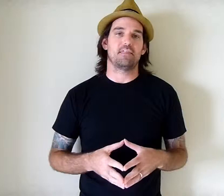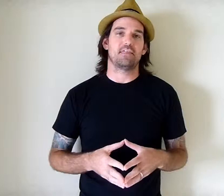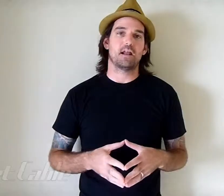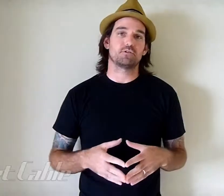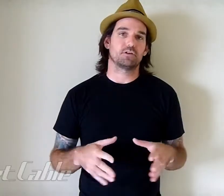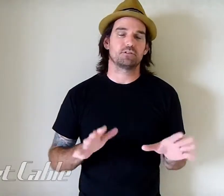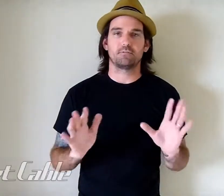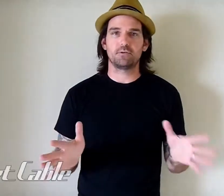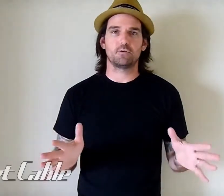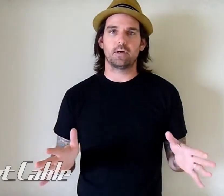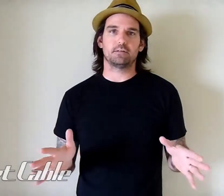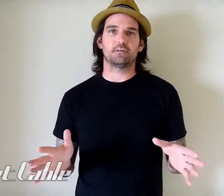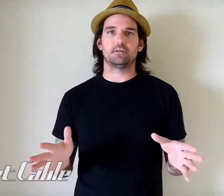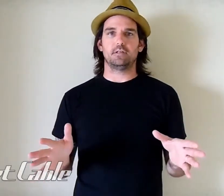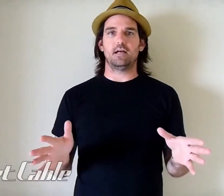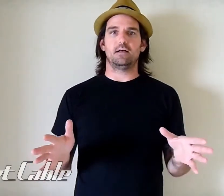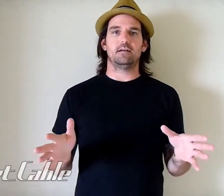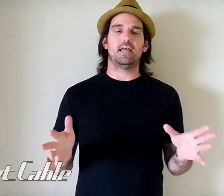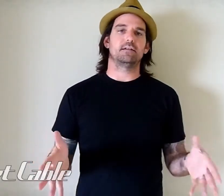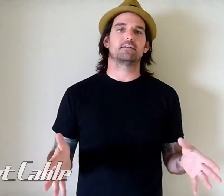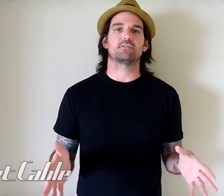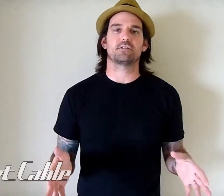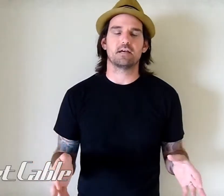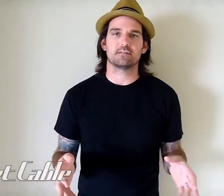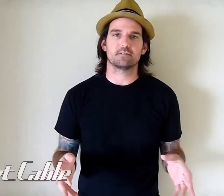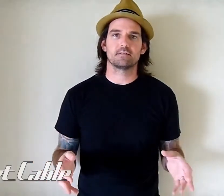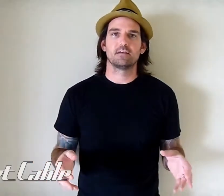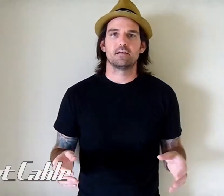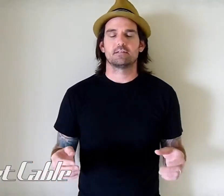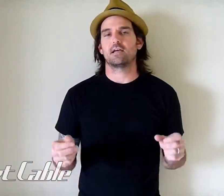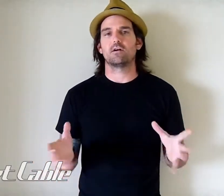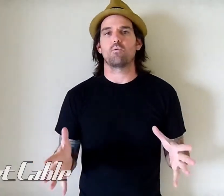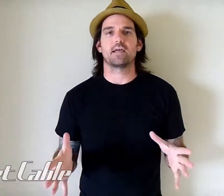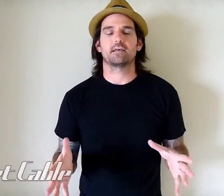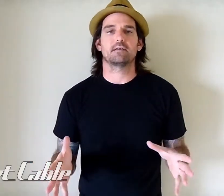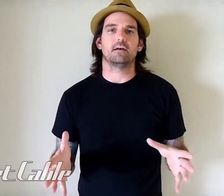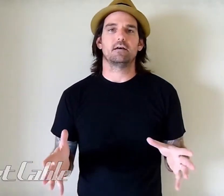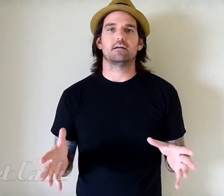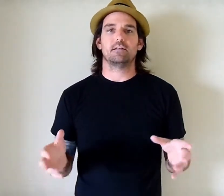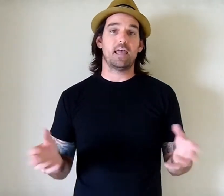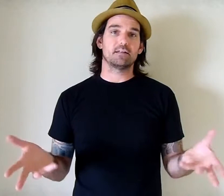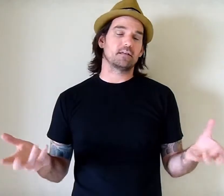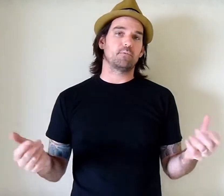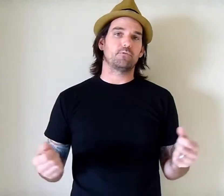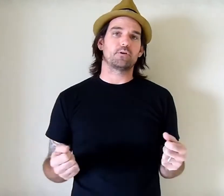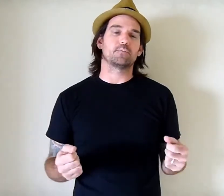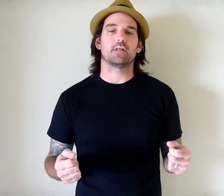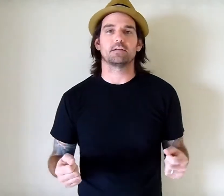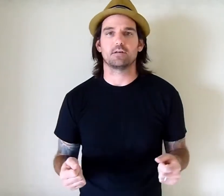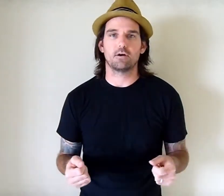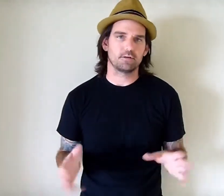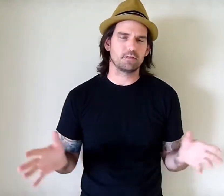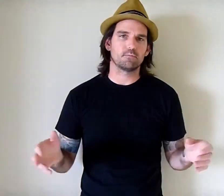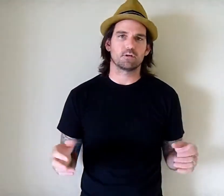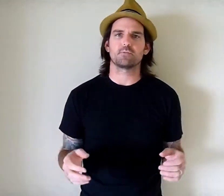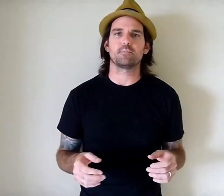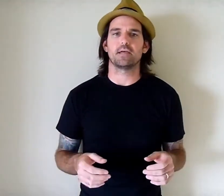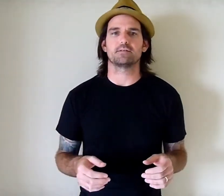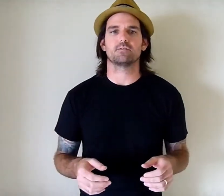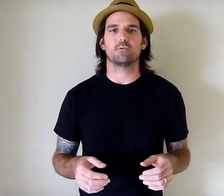I thought I would share just a few quick little hand exercises to kind of wake the hands up before you play guitar. It works with bass as